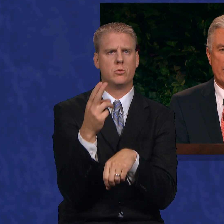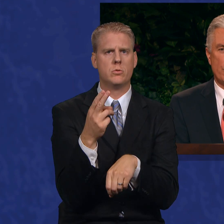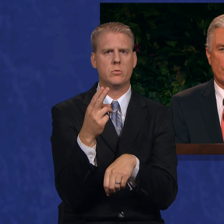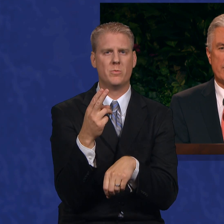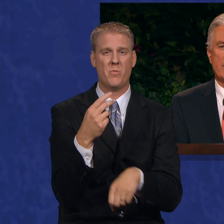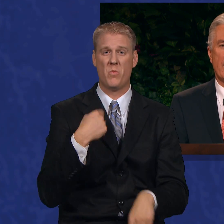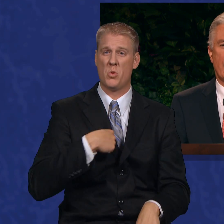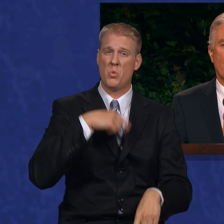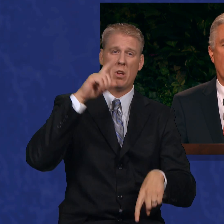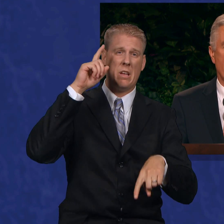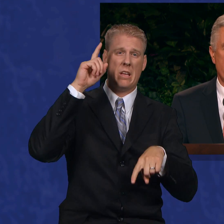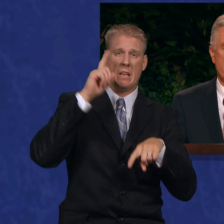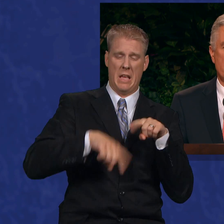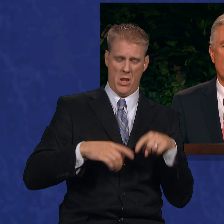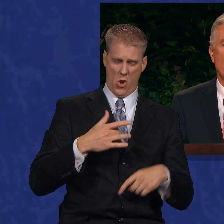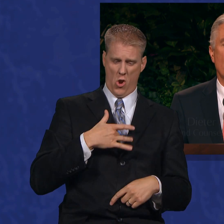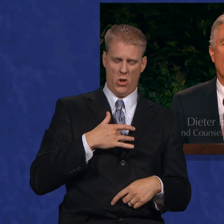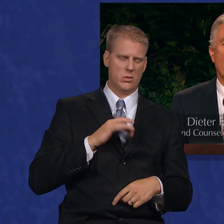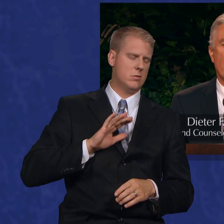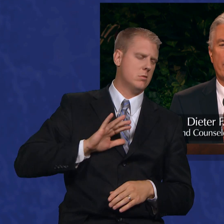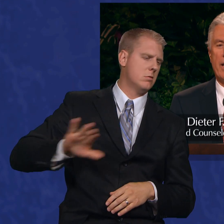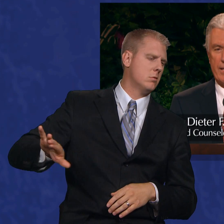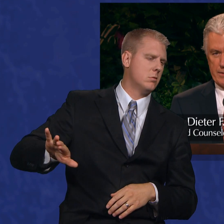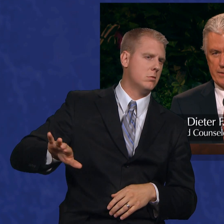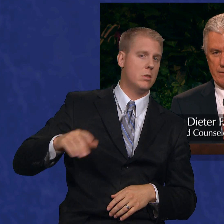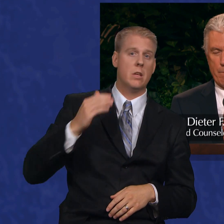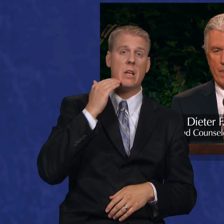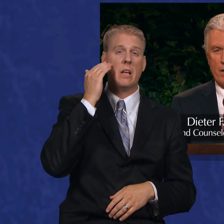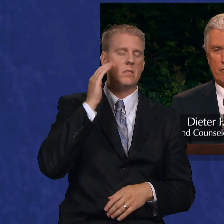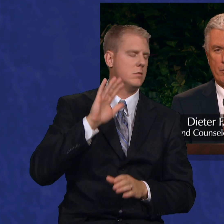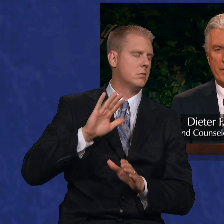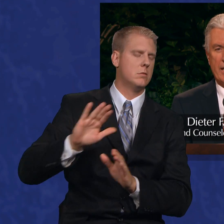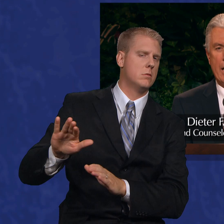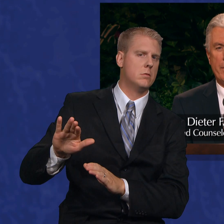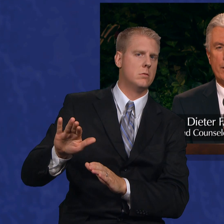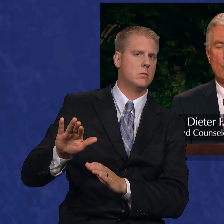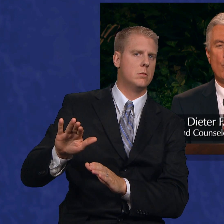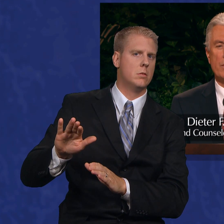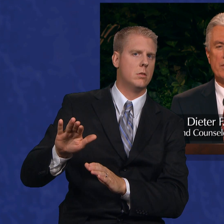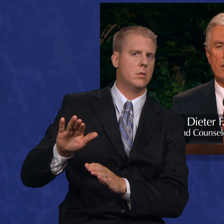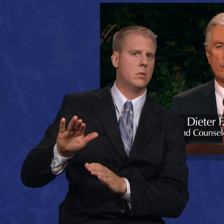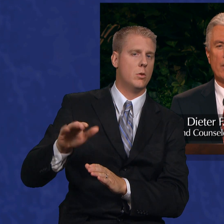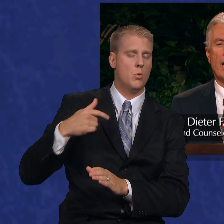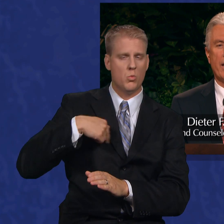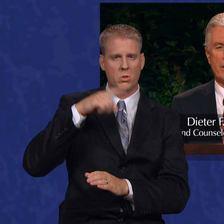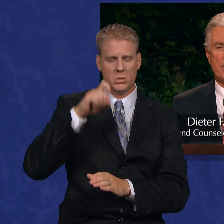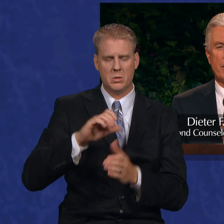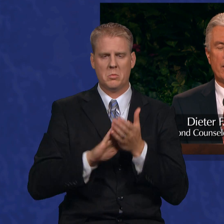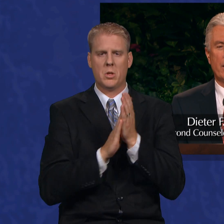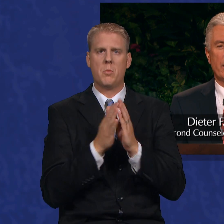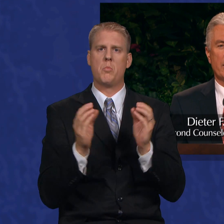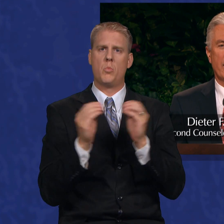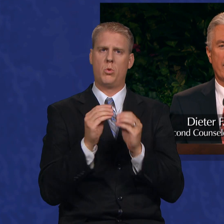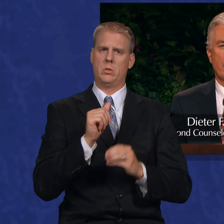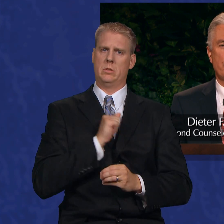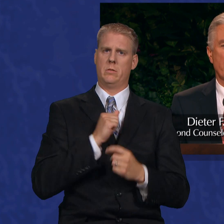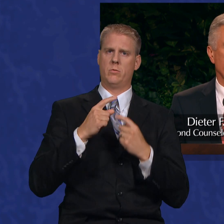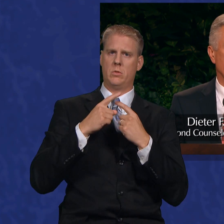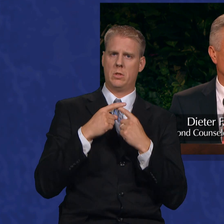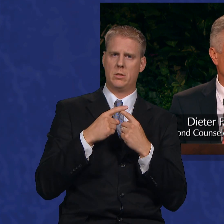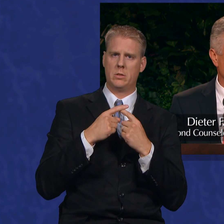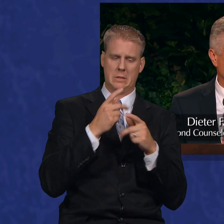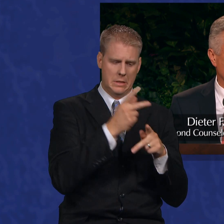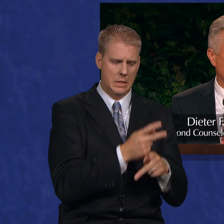must not turn aside our hearts or our heads from becoming more self-reliant, caring